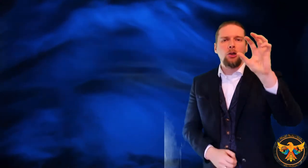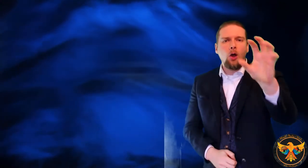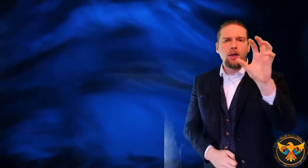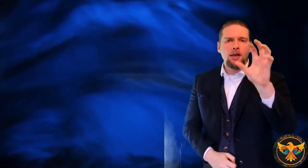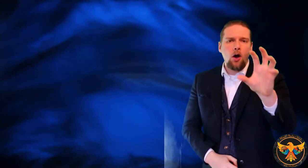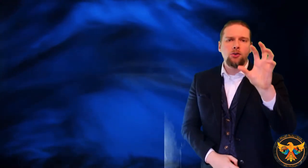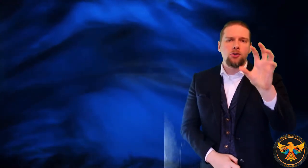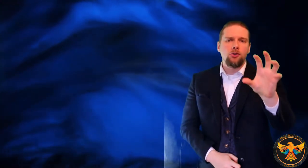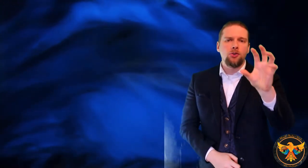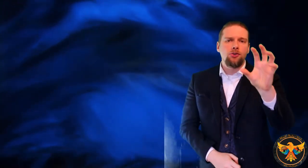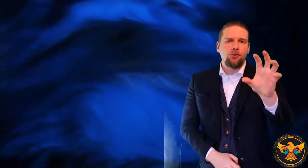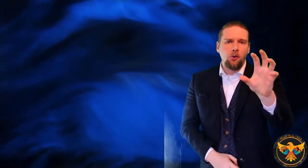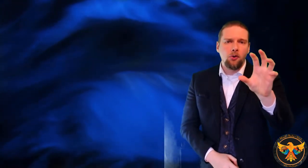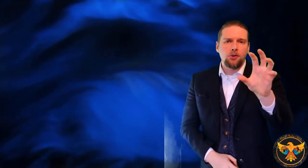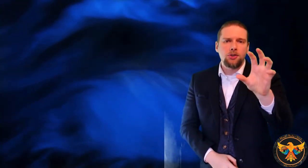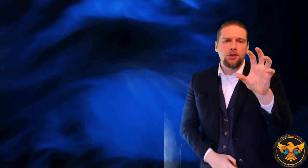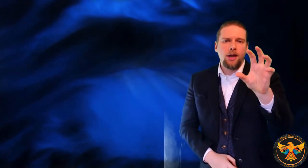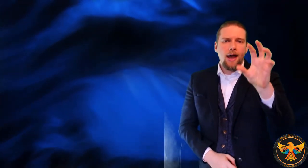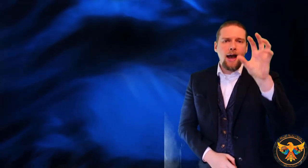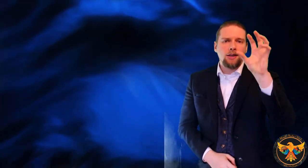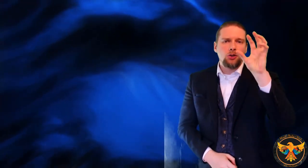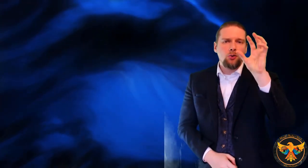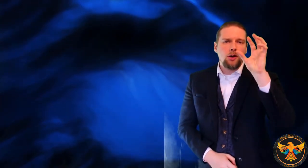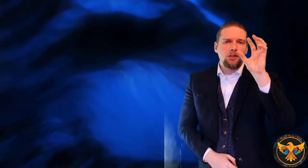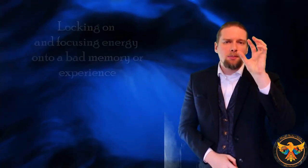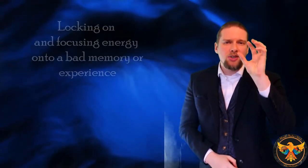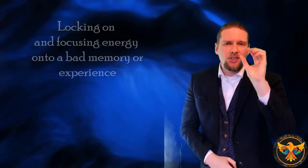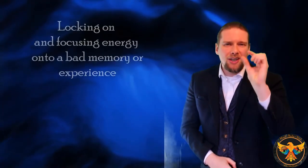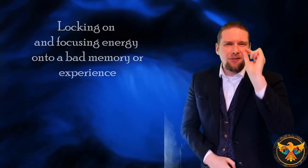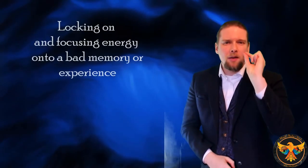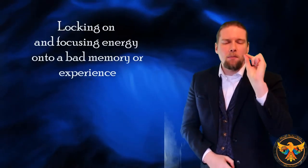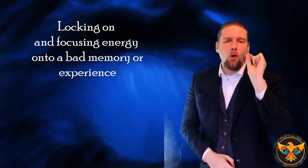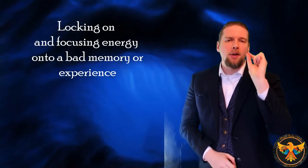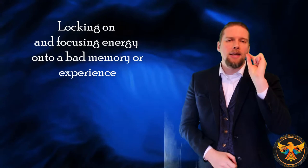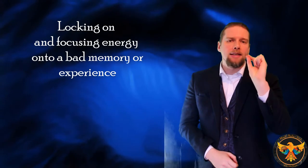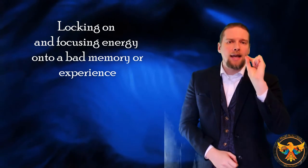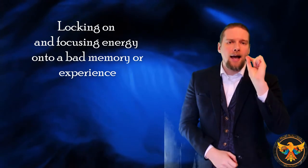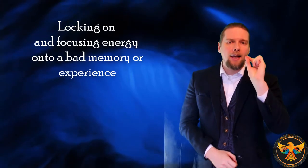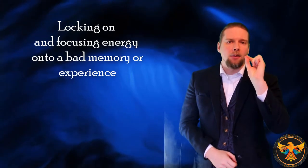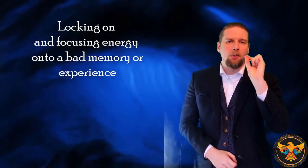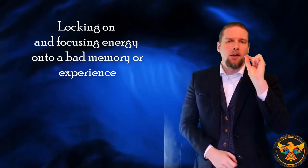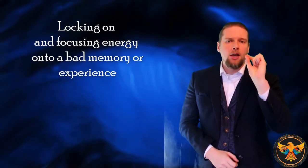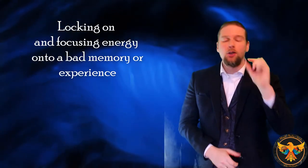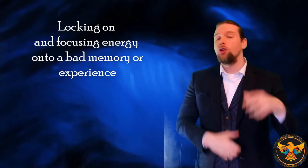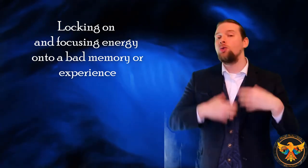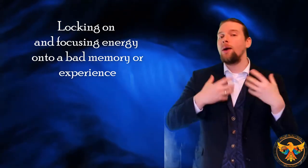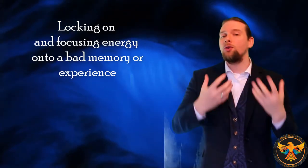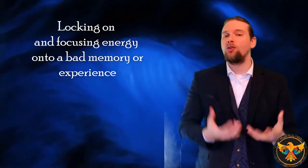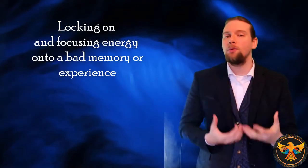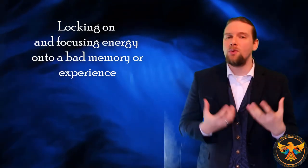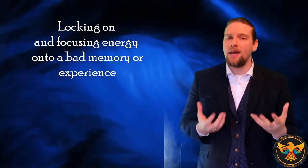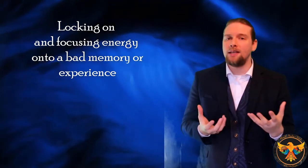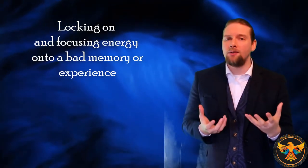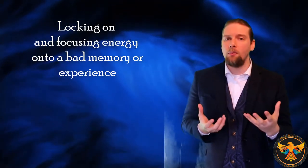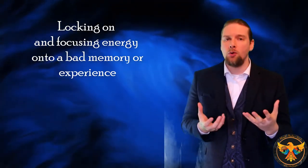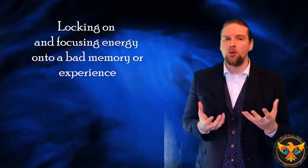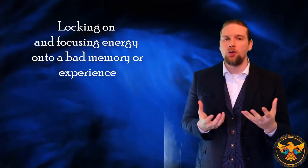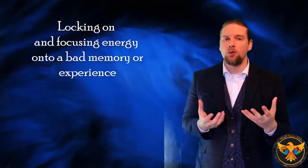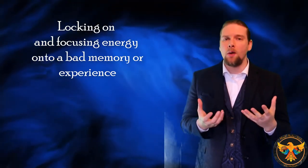it's locking on to those thoughts and to a specific moment in time that you now attribute negative emotion to. It